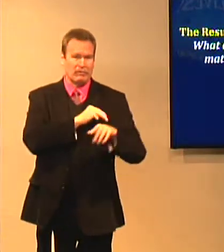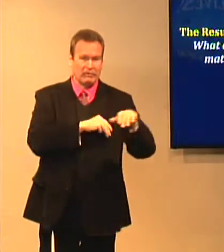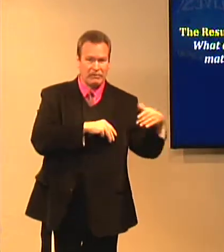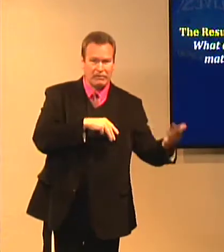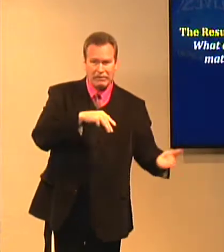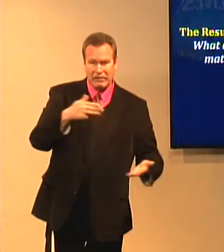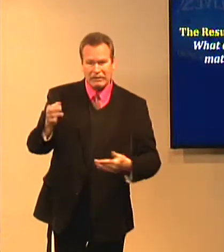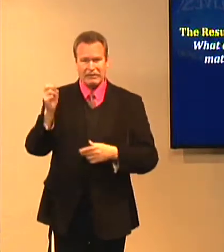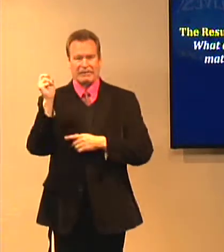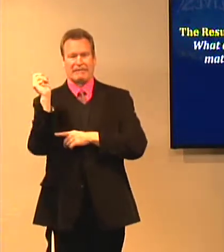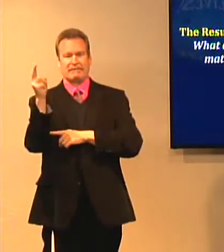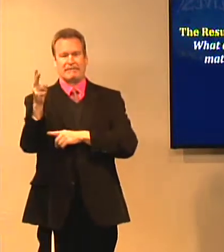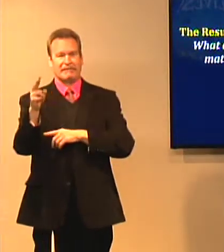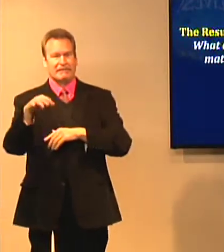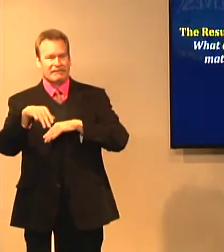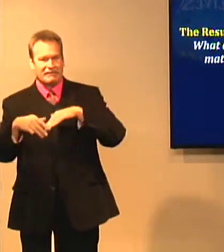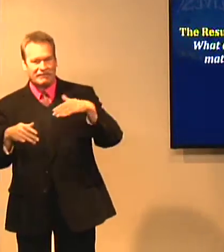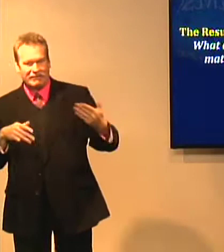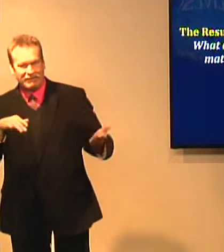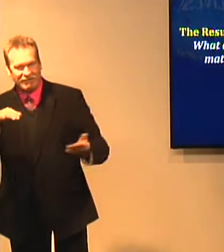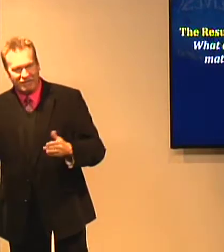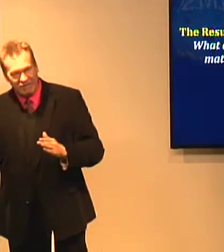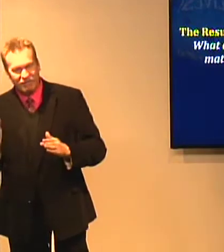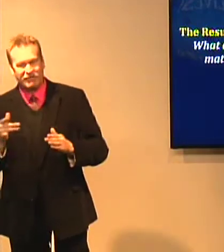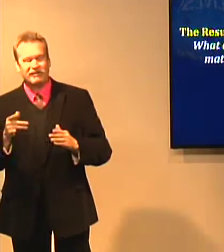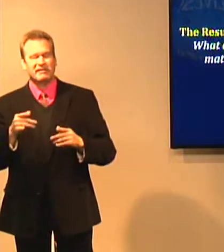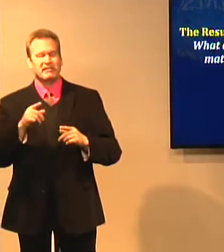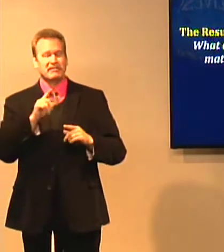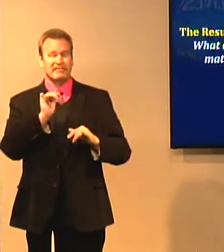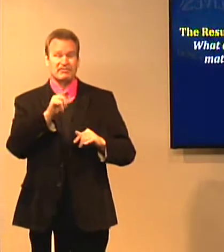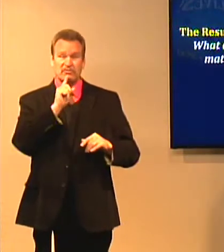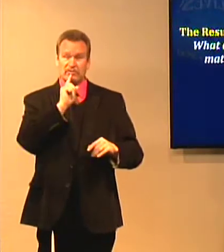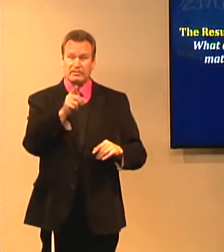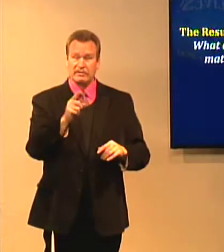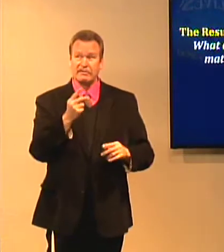they're a pastor or a missionary or an evangelist or some great leader or some political leader.